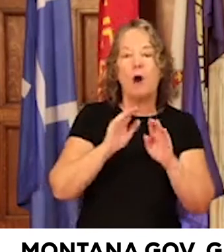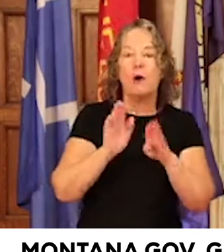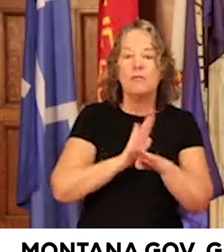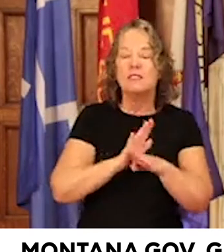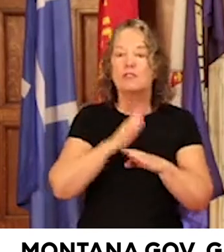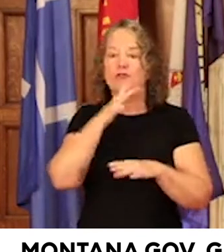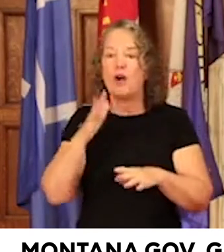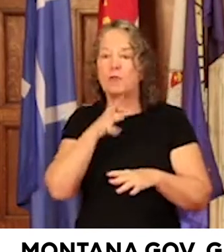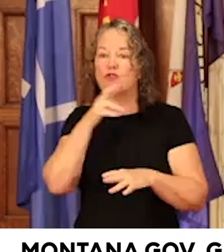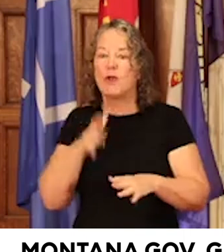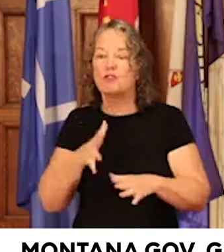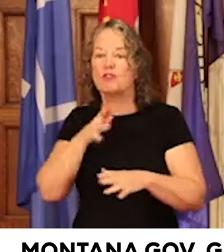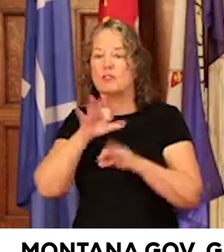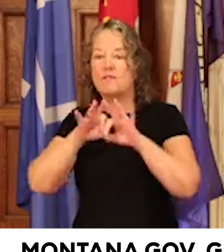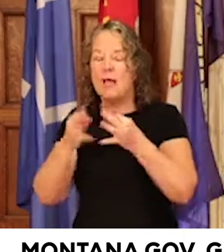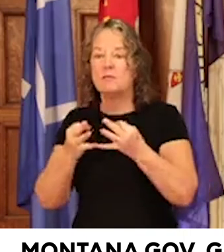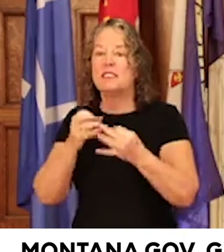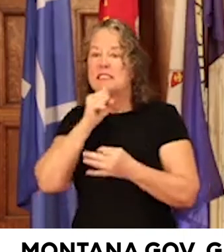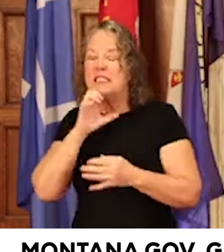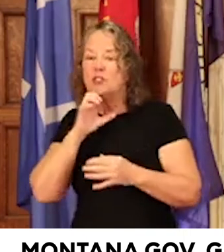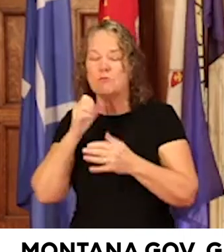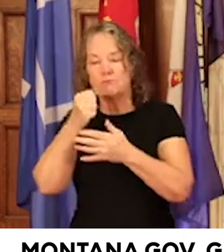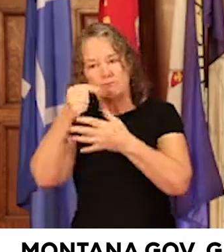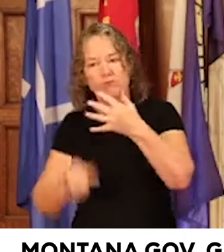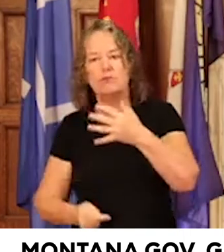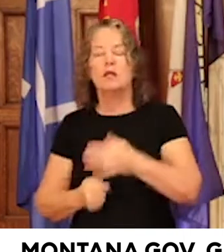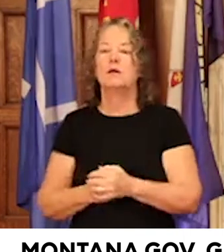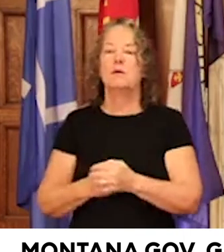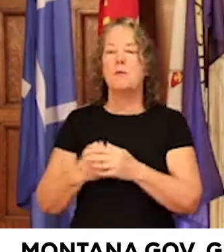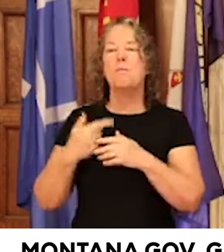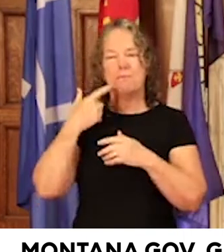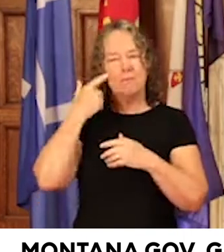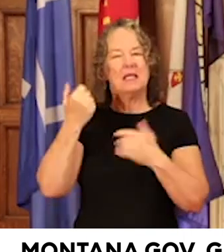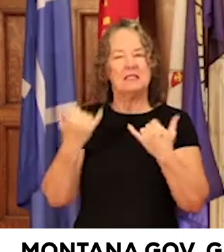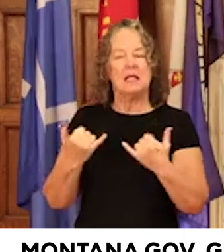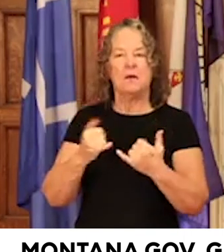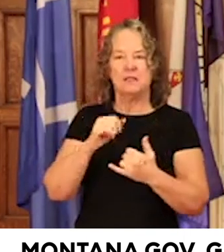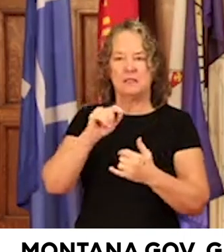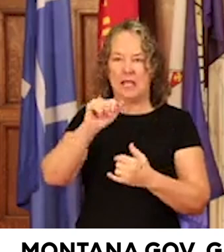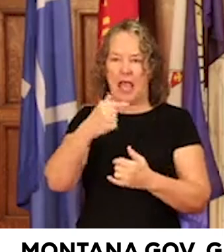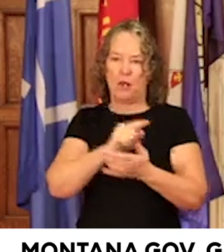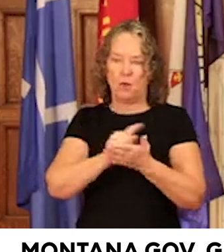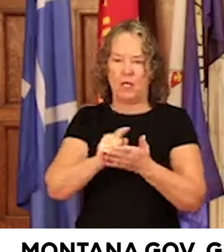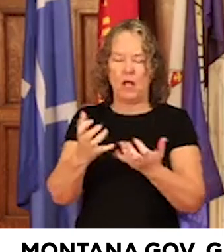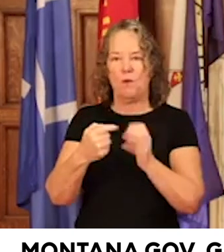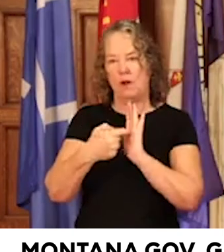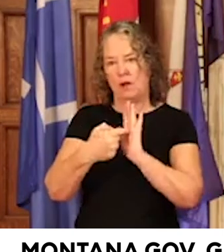ranchers and the list goes on and on. Since it is Ag Week there's one tax relief bill I want to highlight.